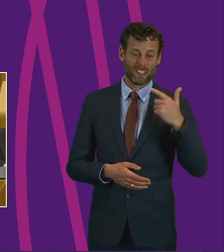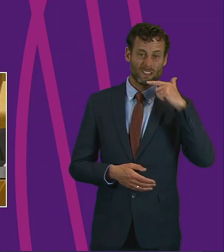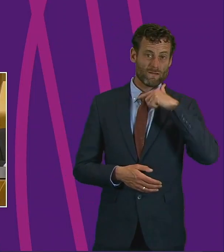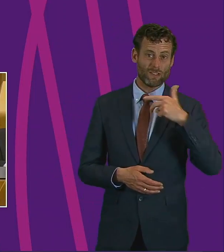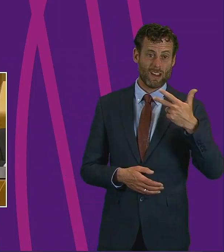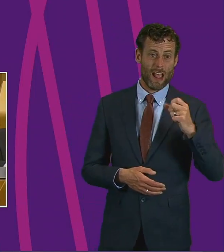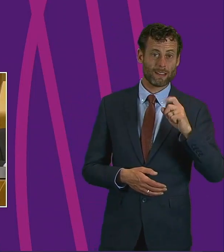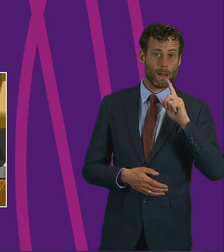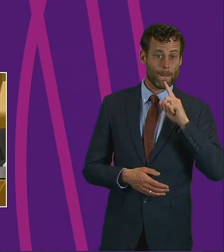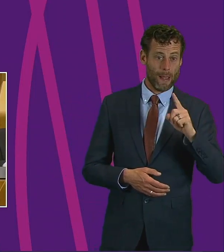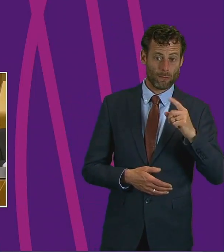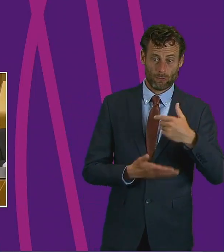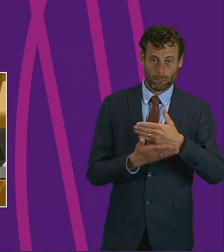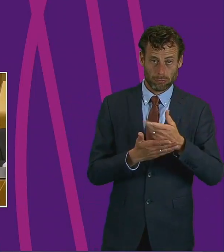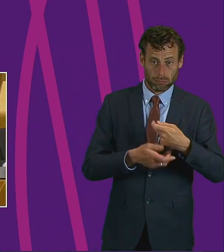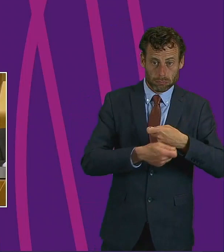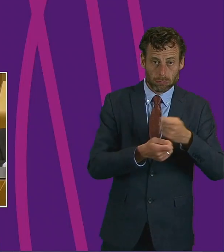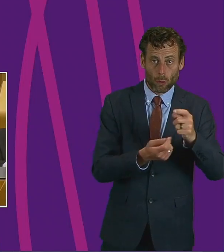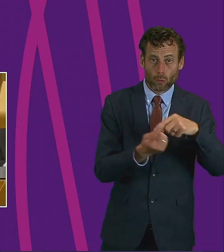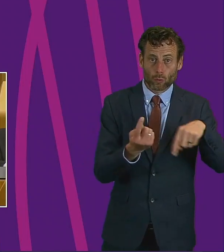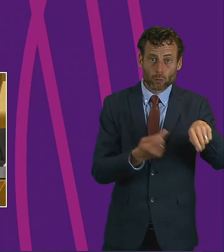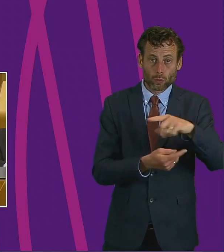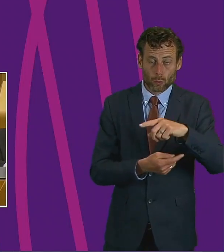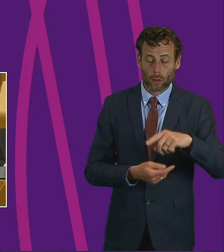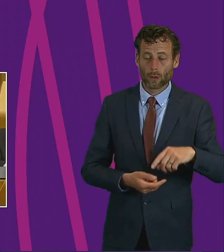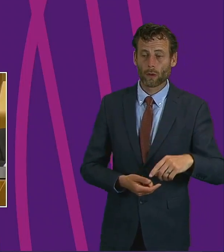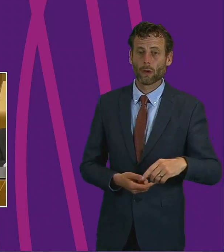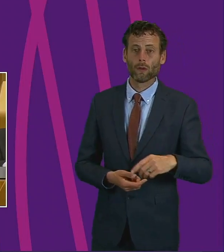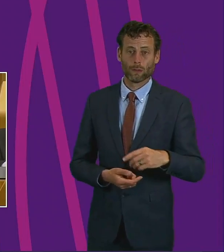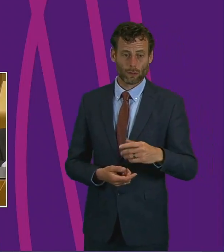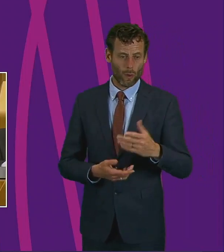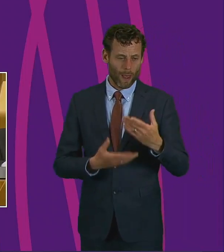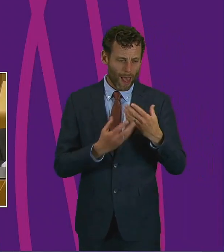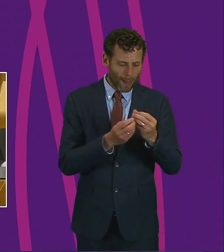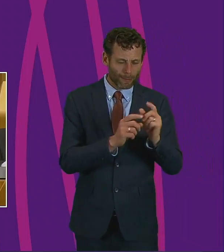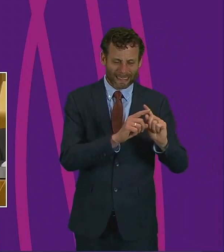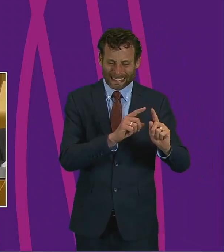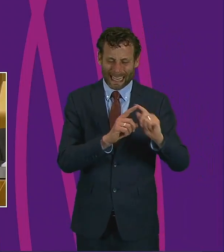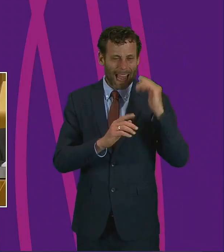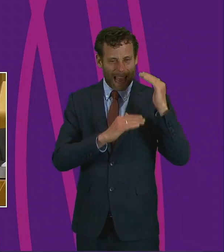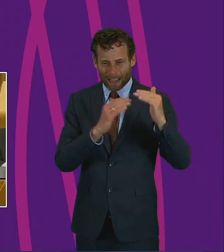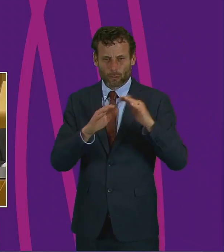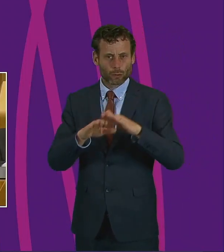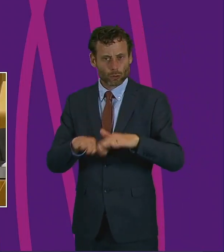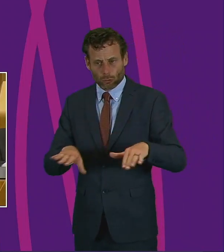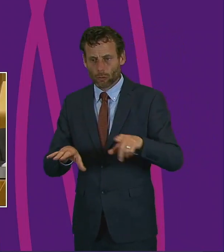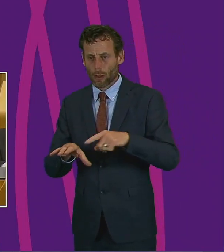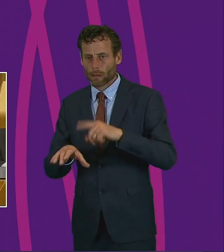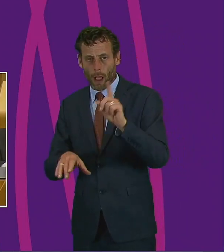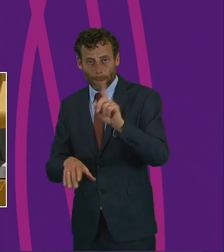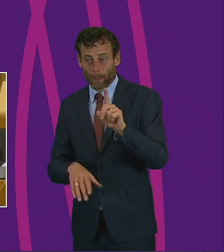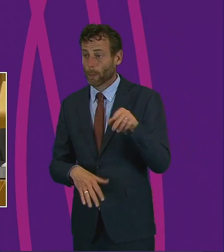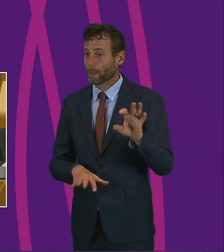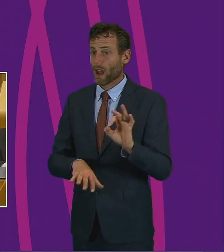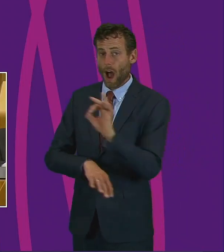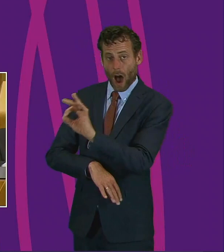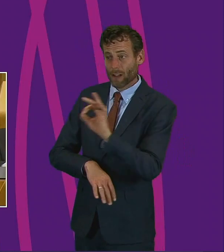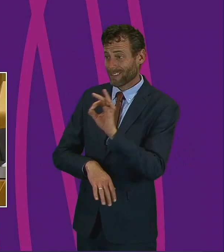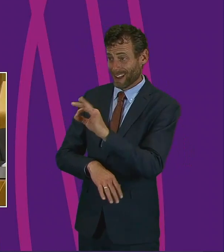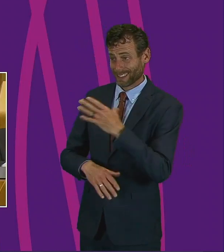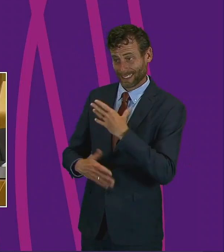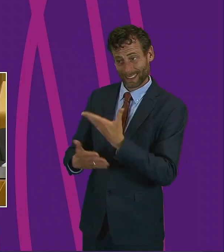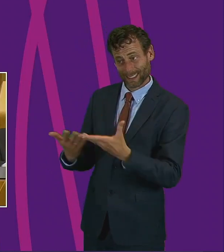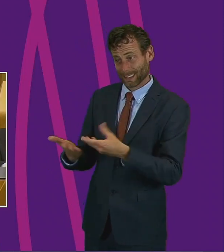in total, 391 adults and 415 children and young people. Despite a request for more support, Bemis has not yet had